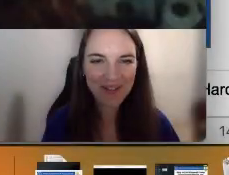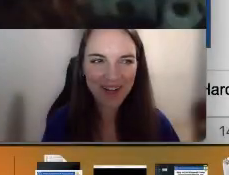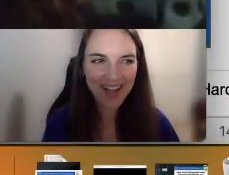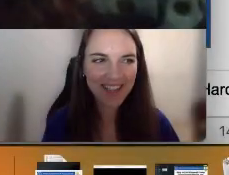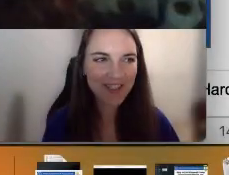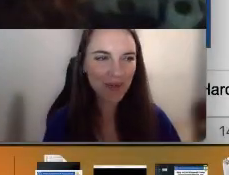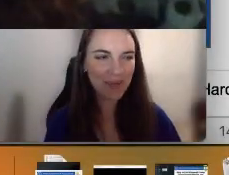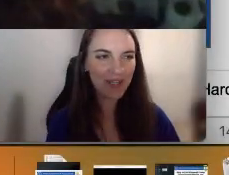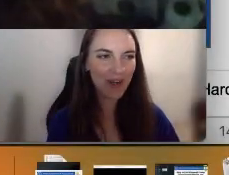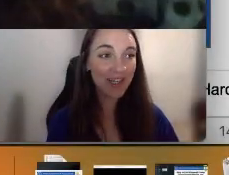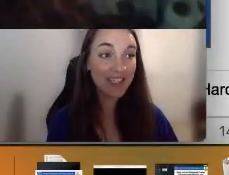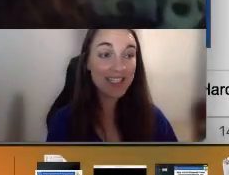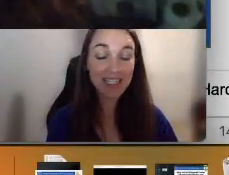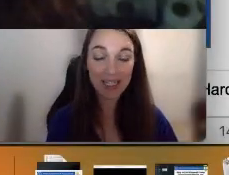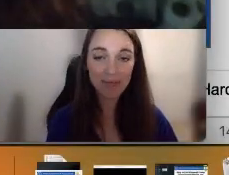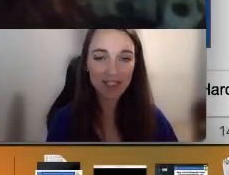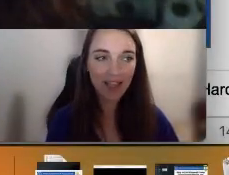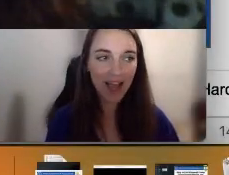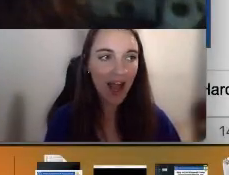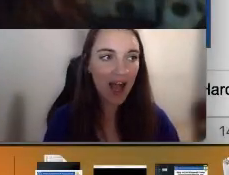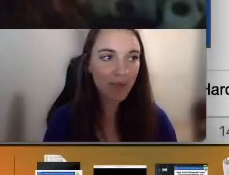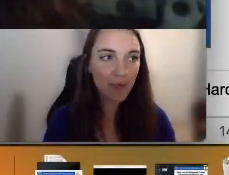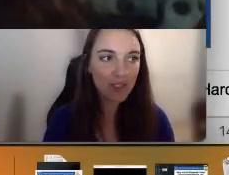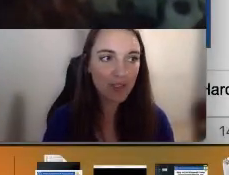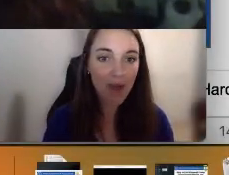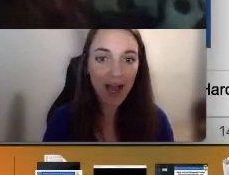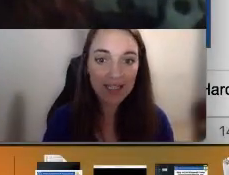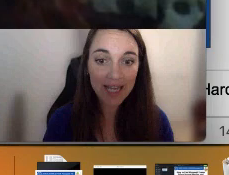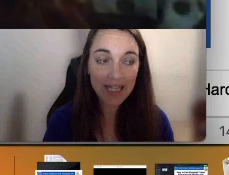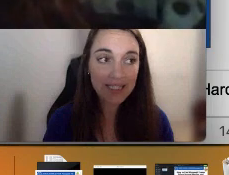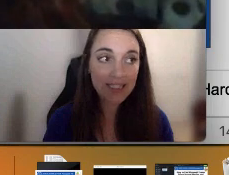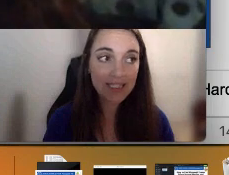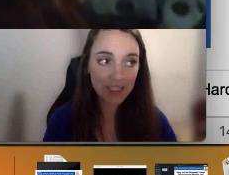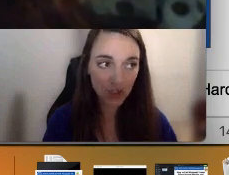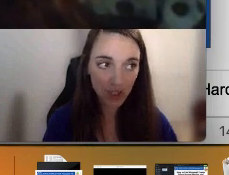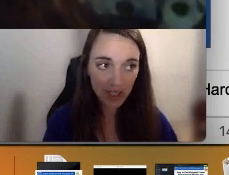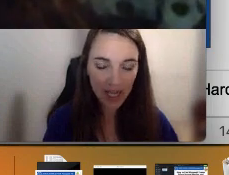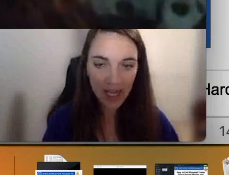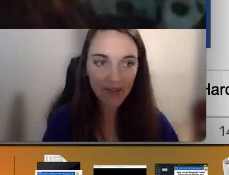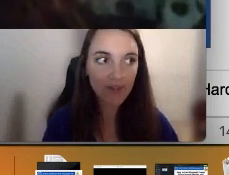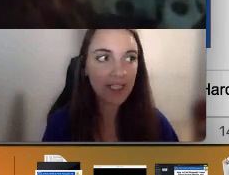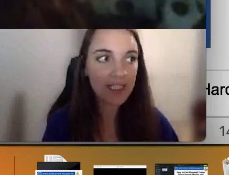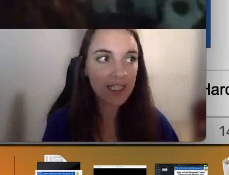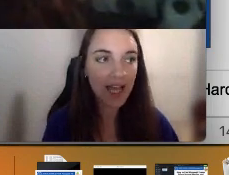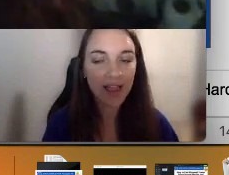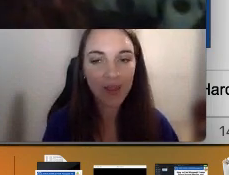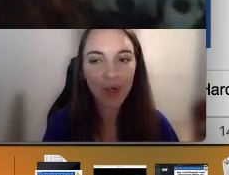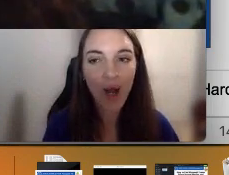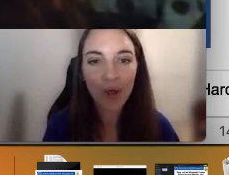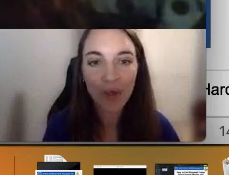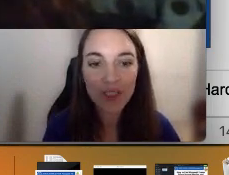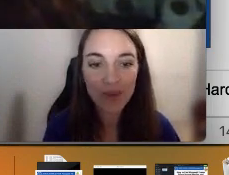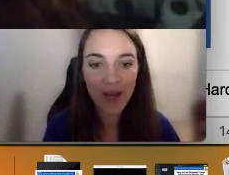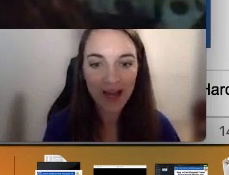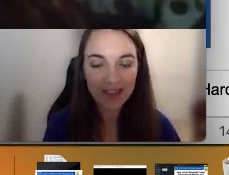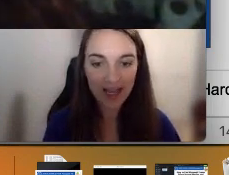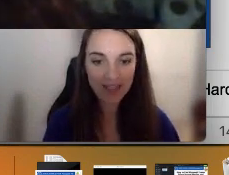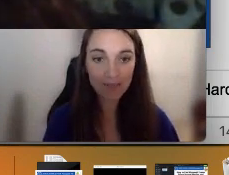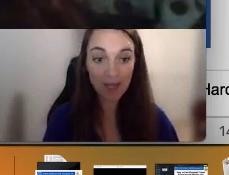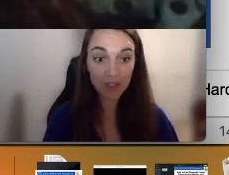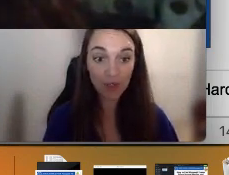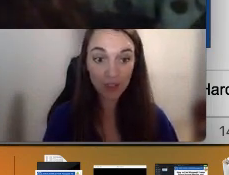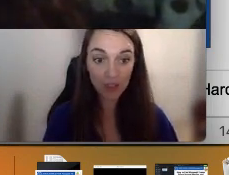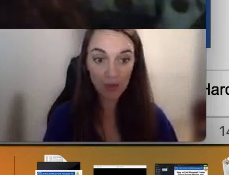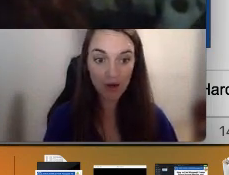All right, so we are in Teams. I'm going to act as the teacher and Randi and Laura are going to act